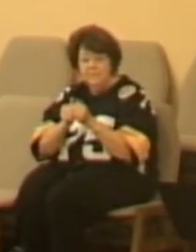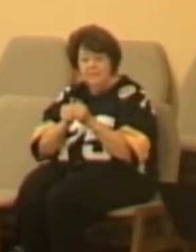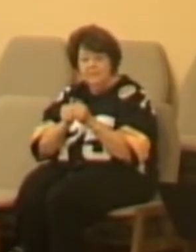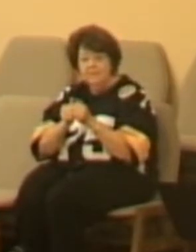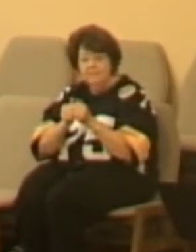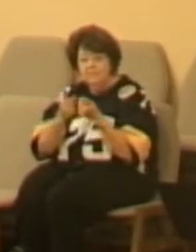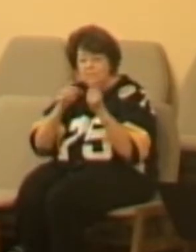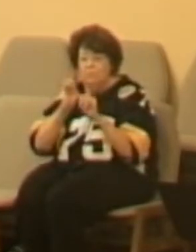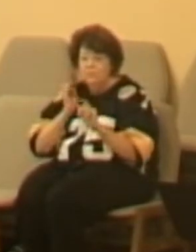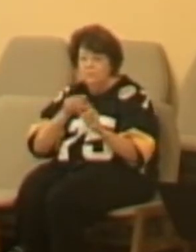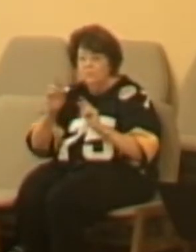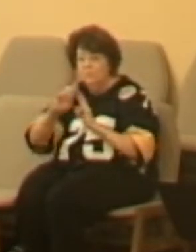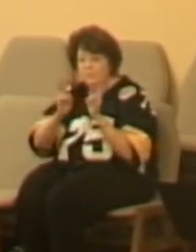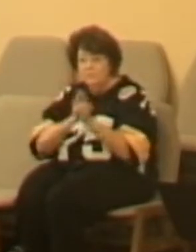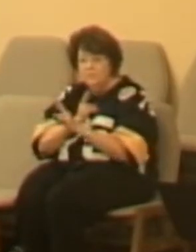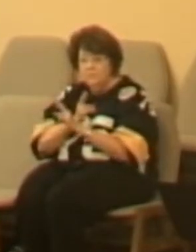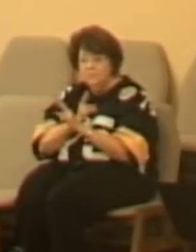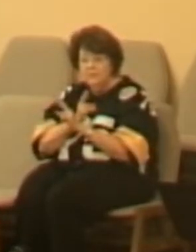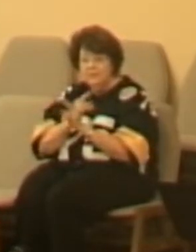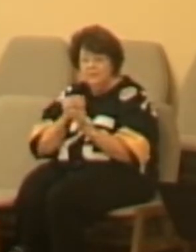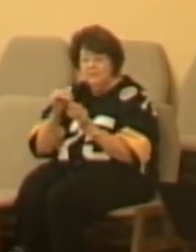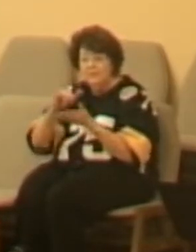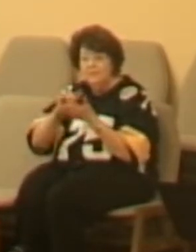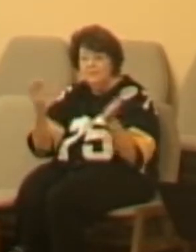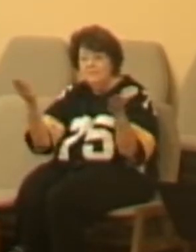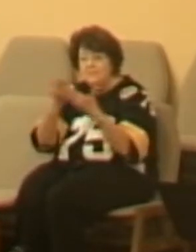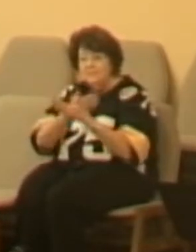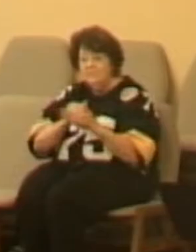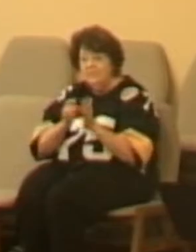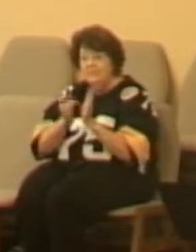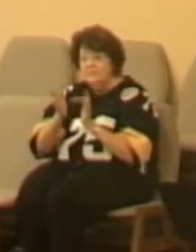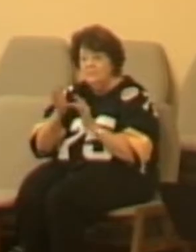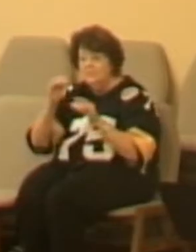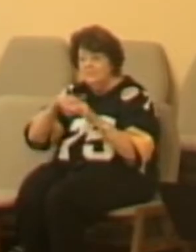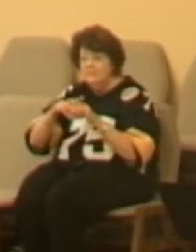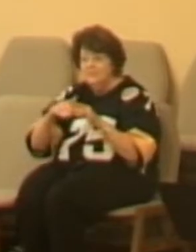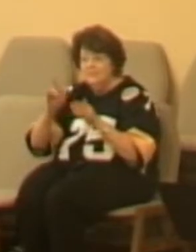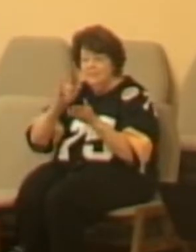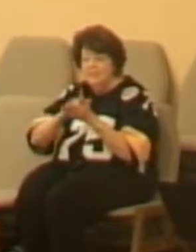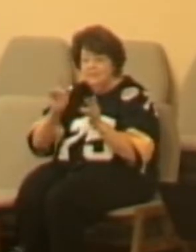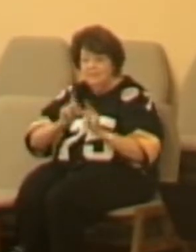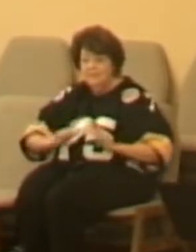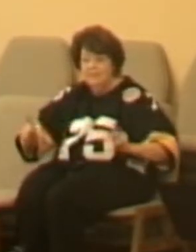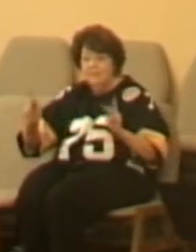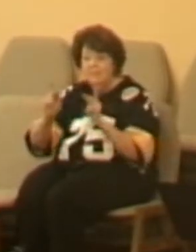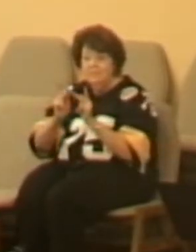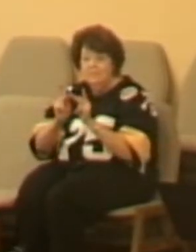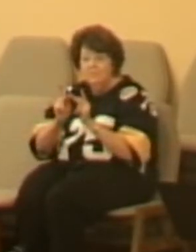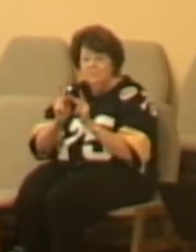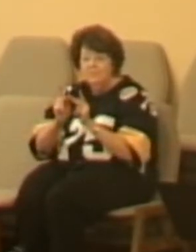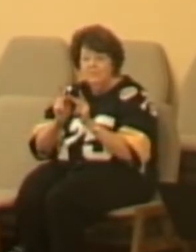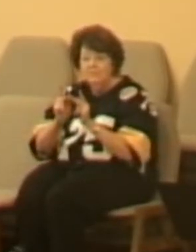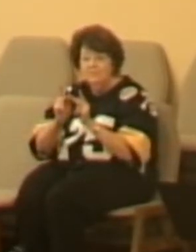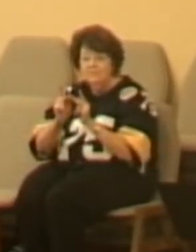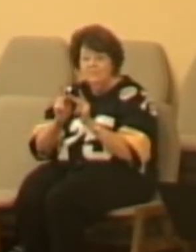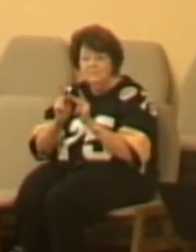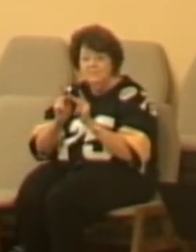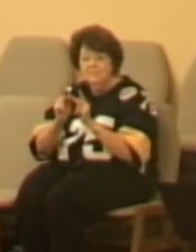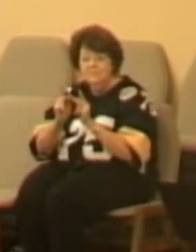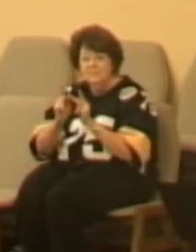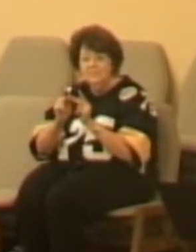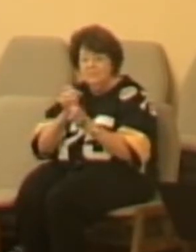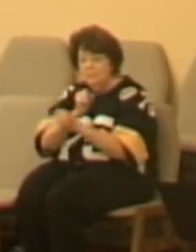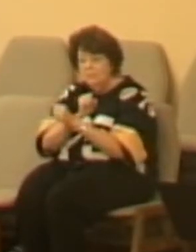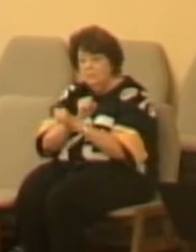invites Jesus Christ into that space between where we are and where he wants us to be and invites Jesus Christ to